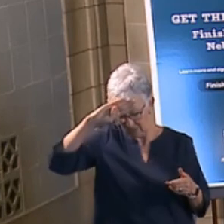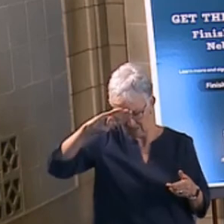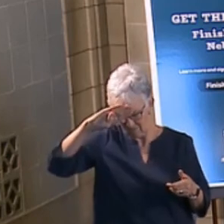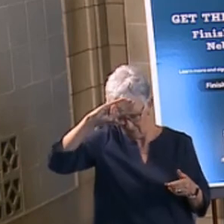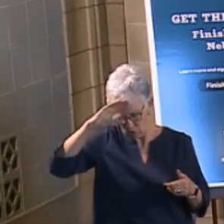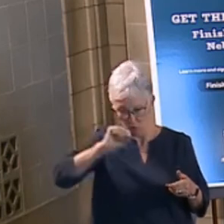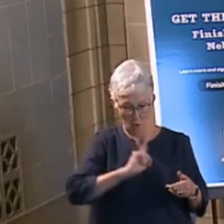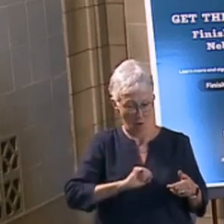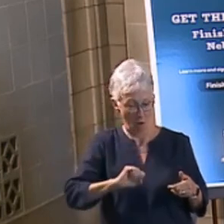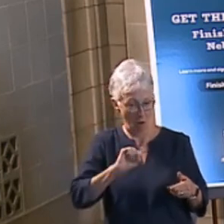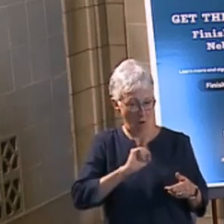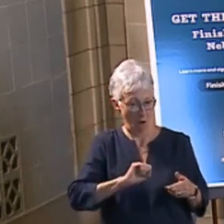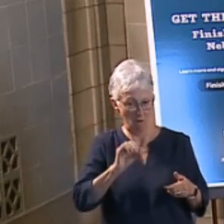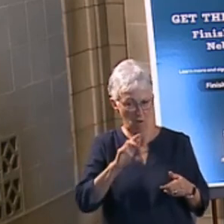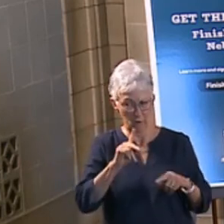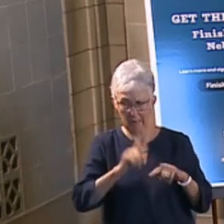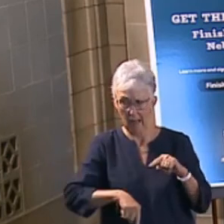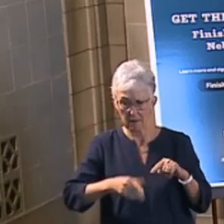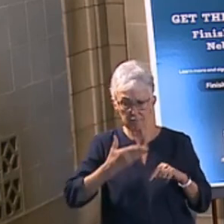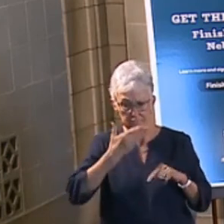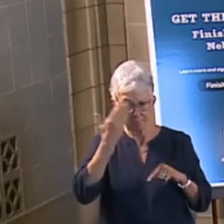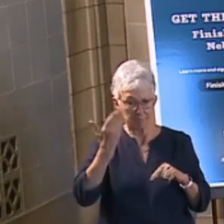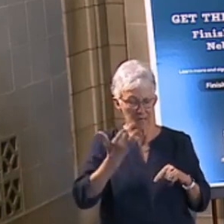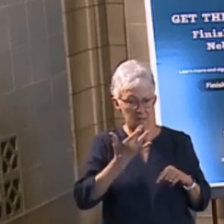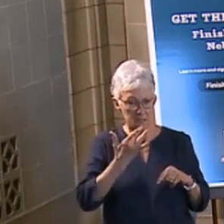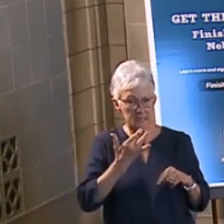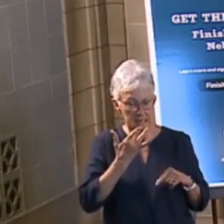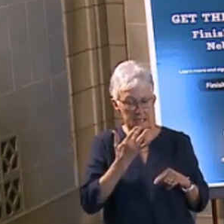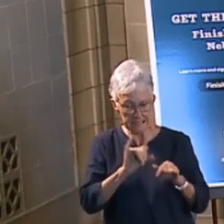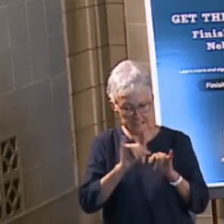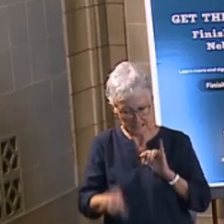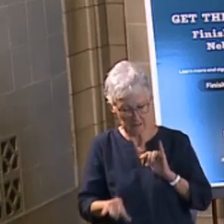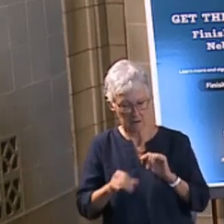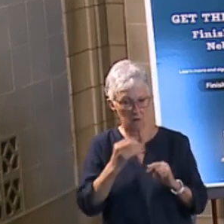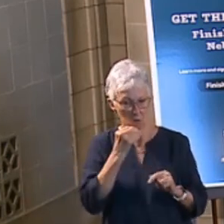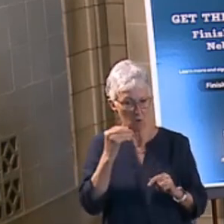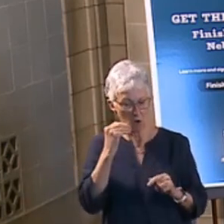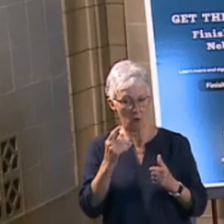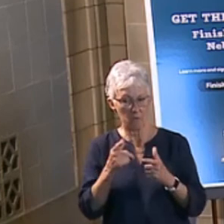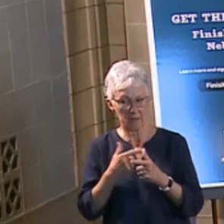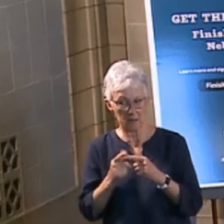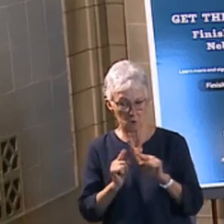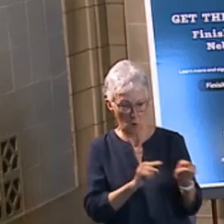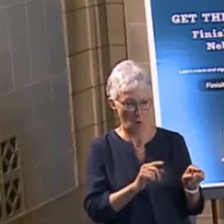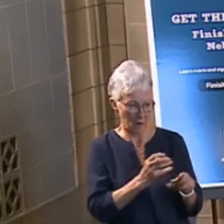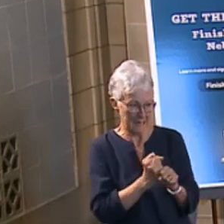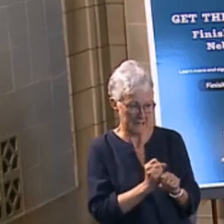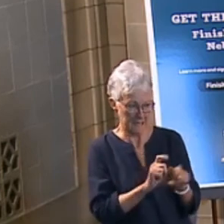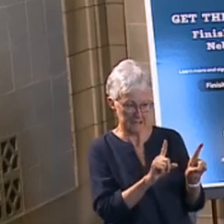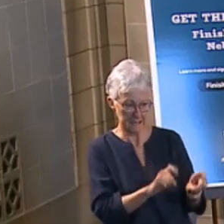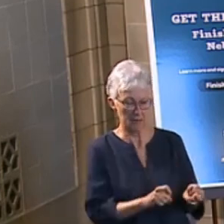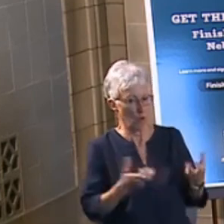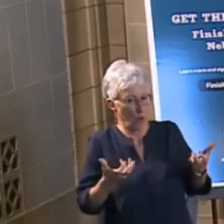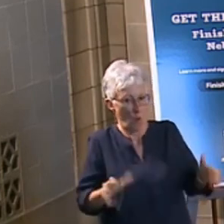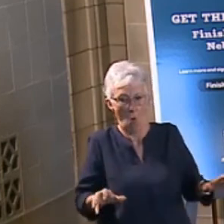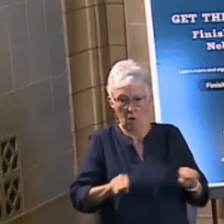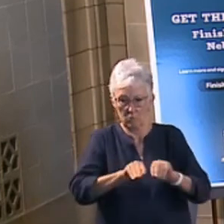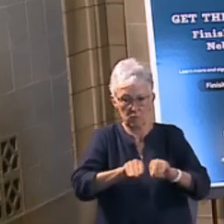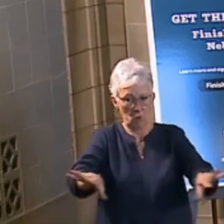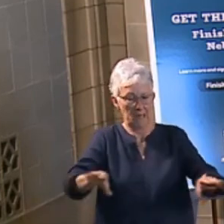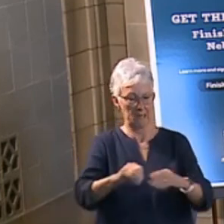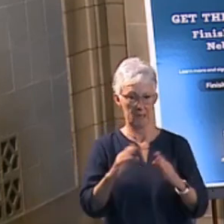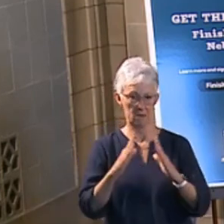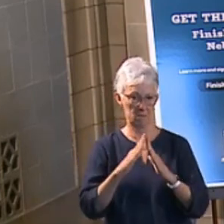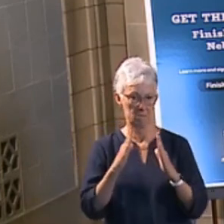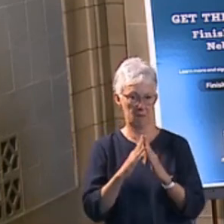or fever, stay home until you can get tested to find out for sure whether or not you've got coronavirus. We don't want you spreading it in the community. Keep that six foot of distance